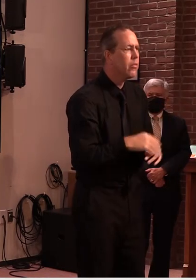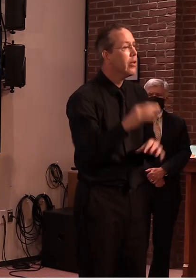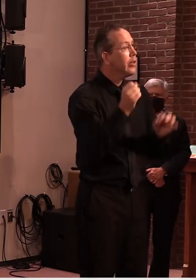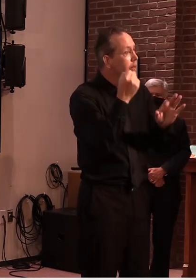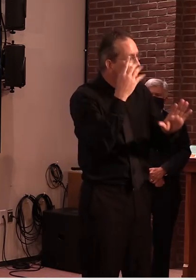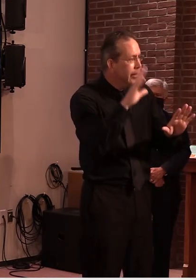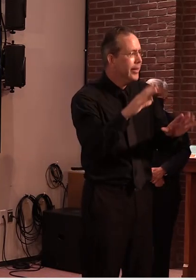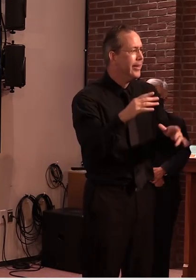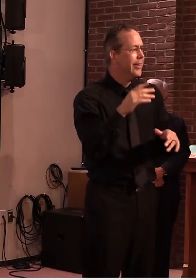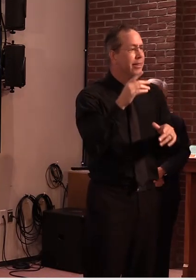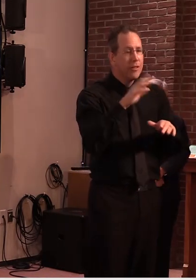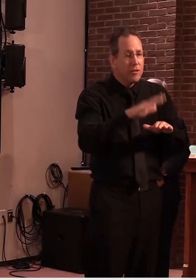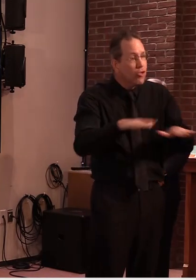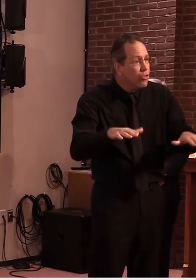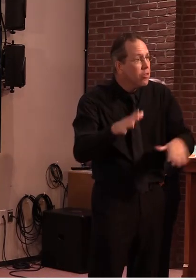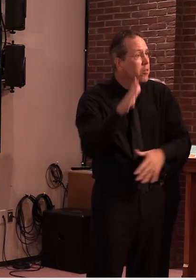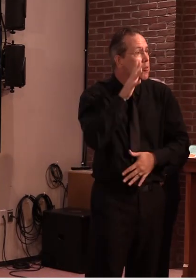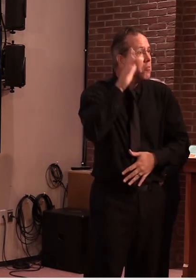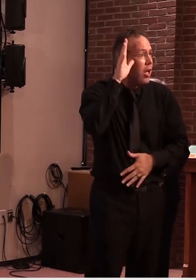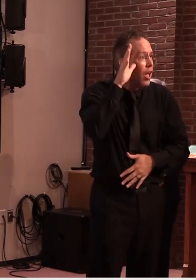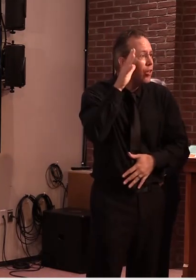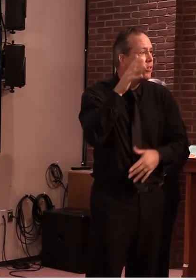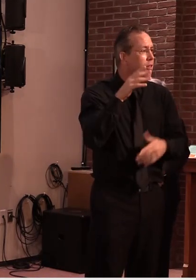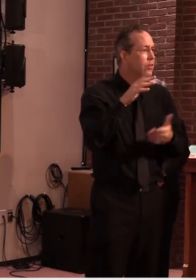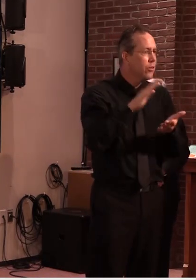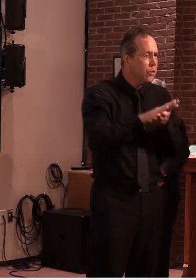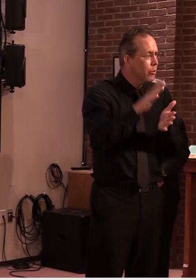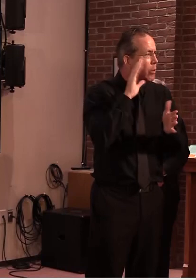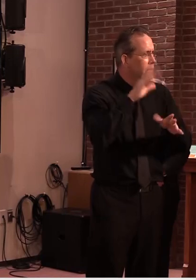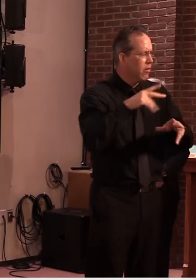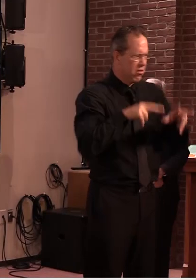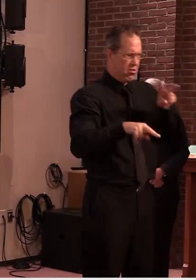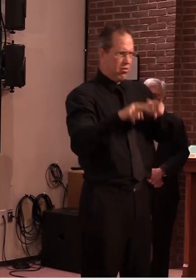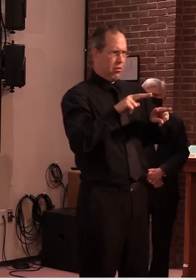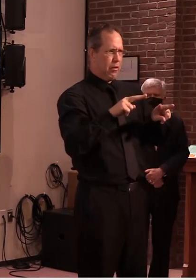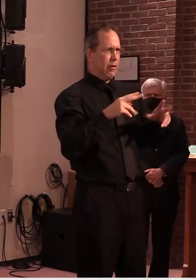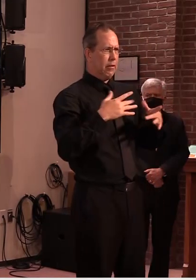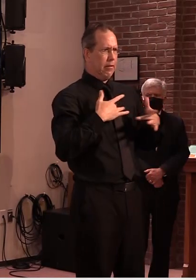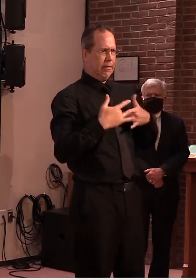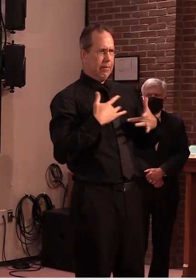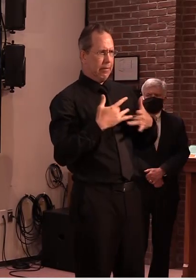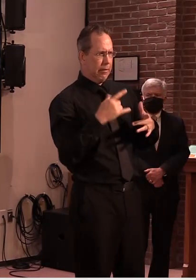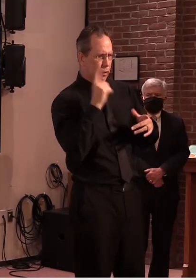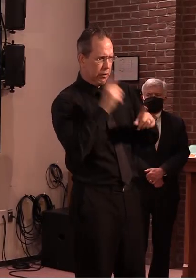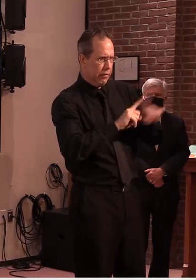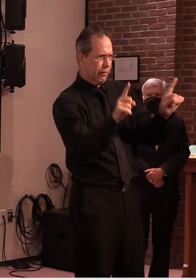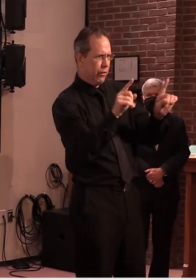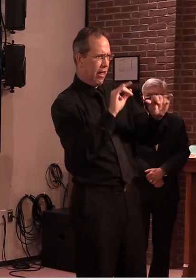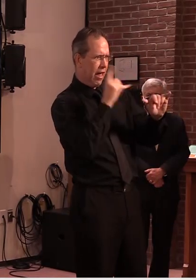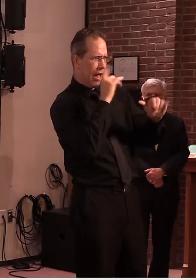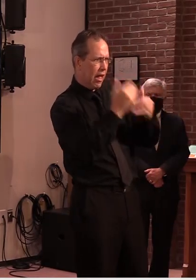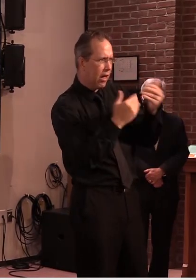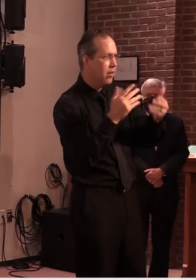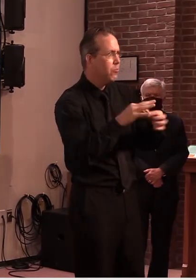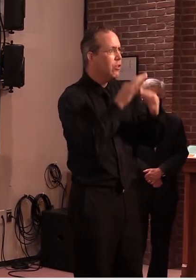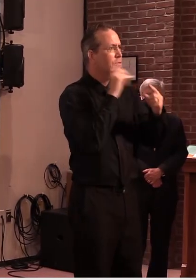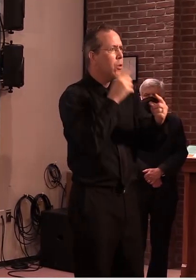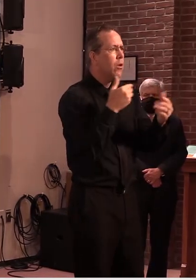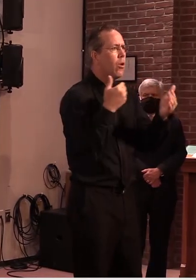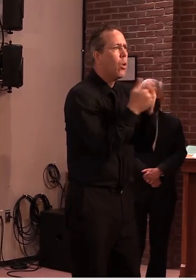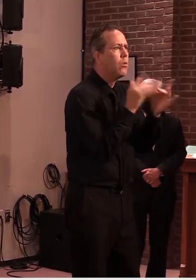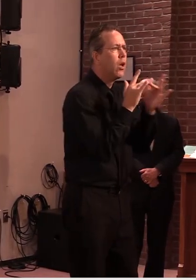parents should prepare themselves things will look much different especially when it comes to high contact sports